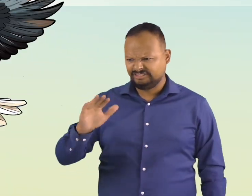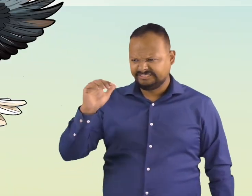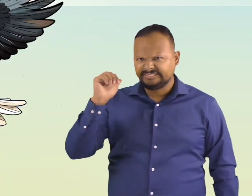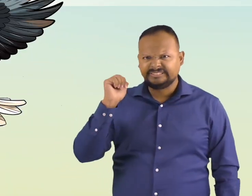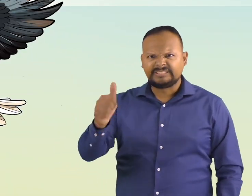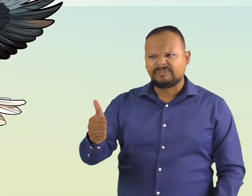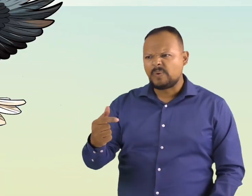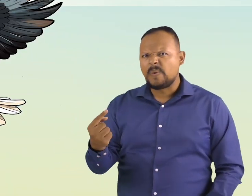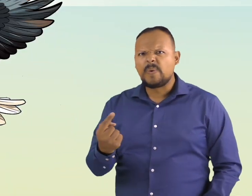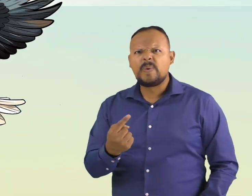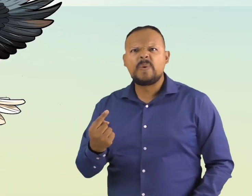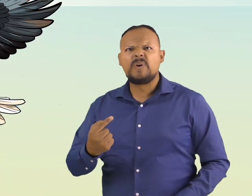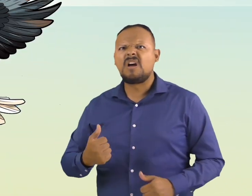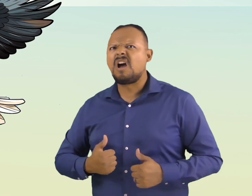What do Eagles eat?